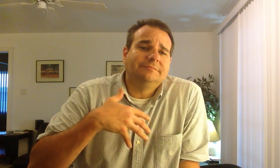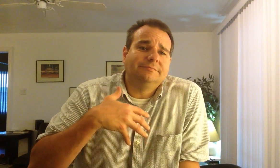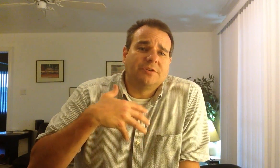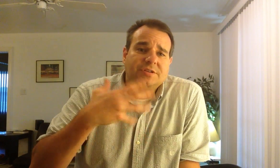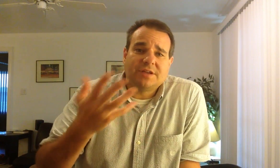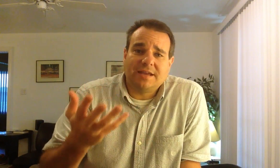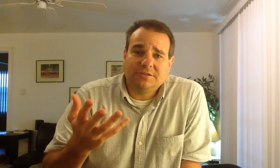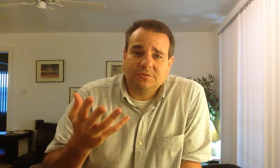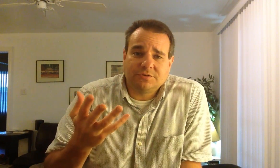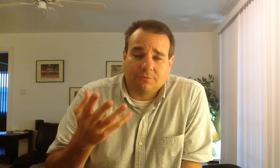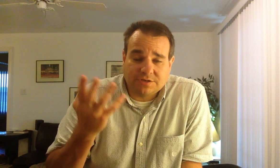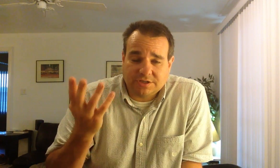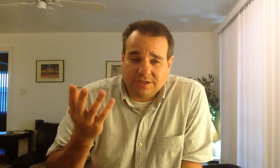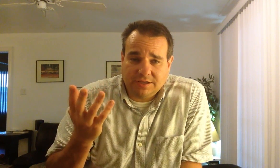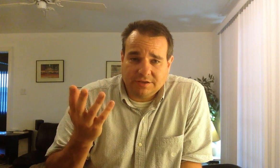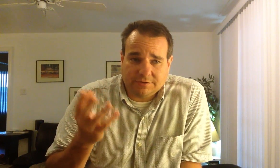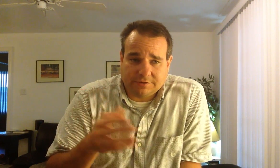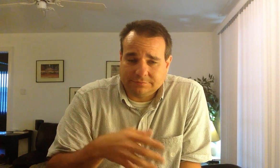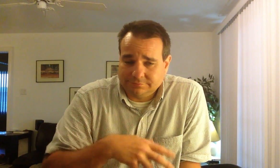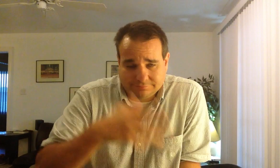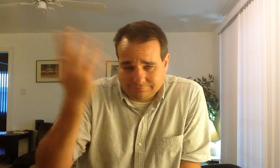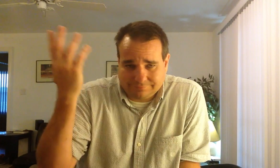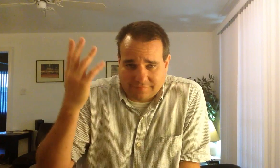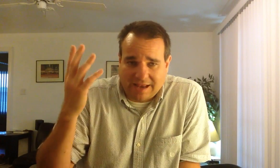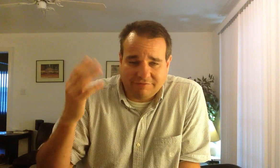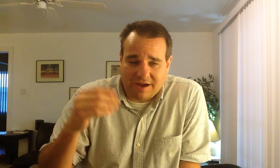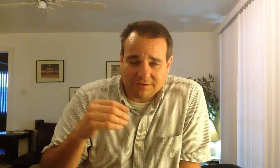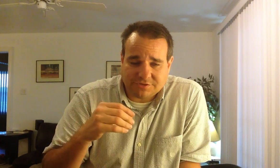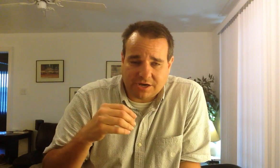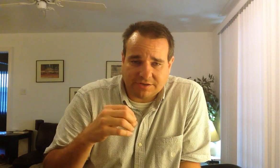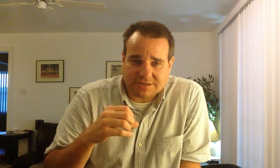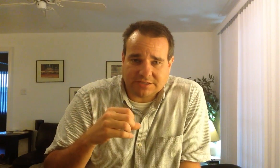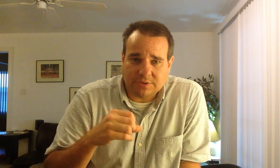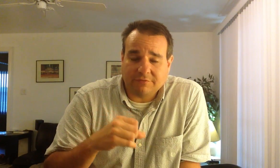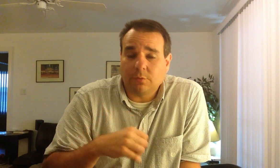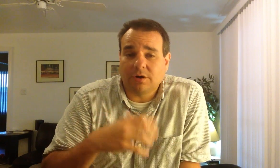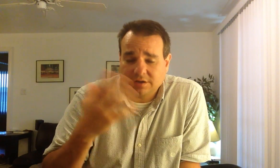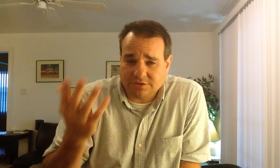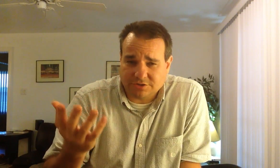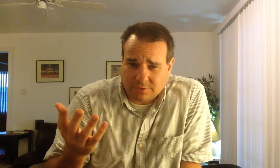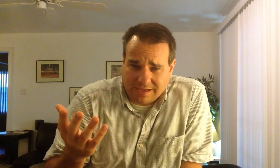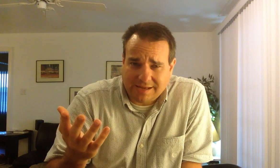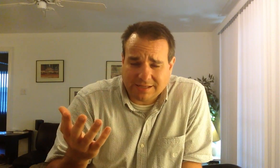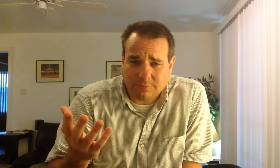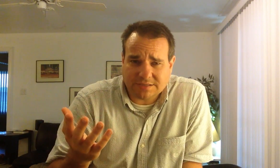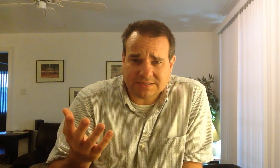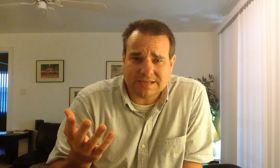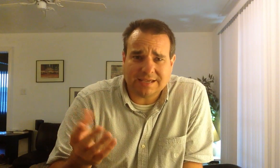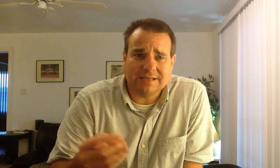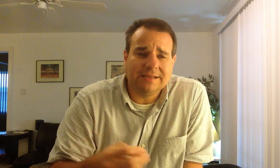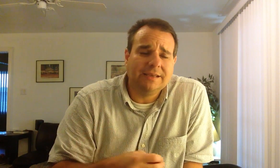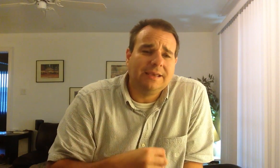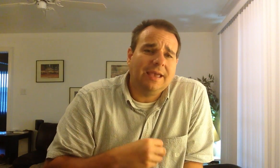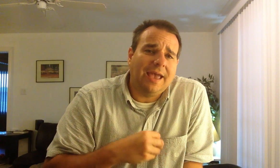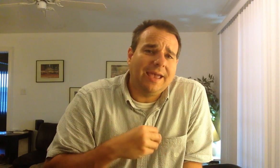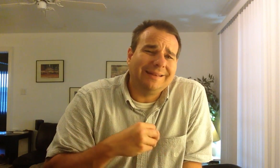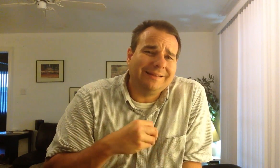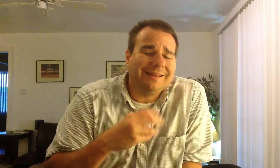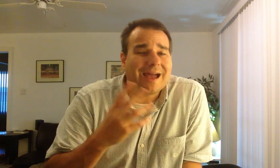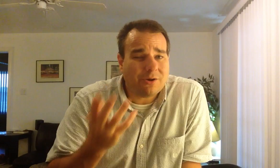Most of the iTunes originally or any file sharing sites whatever were at 128 kilobits a second and not